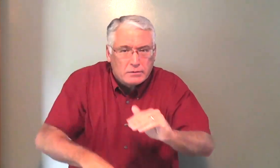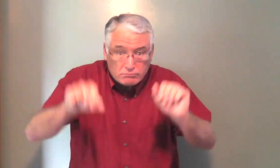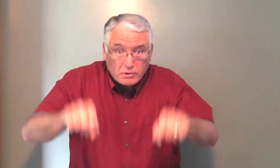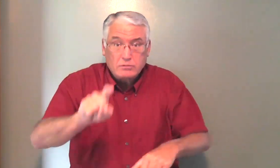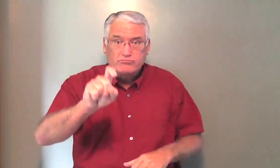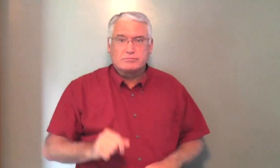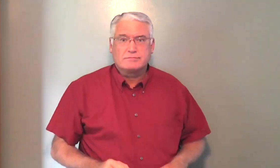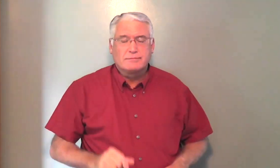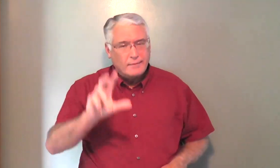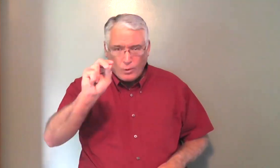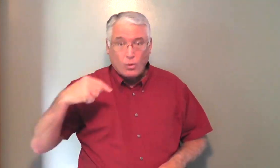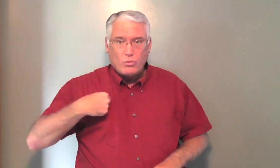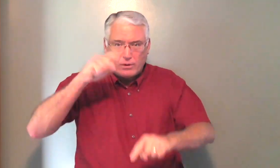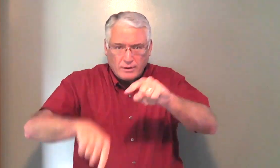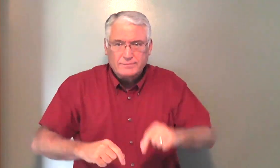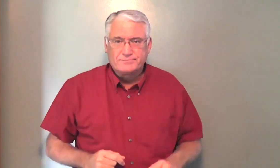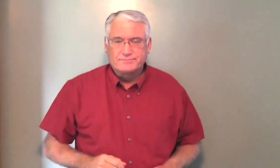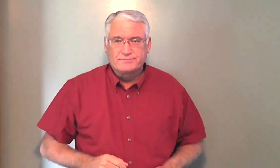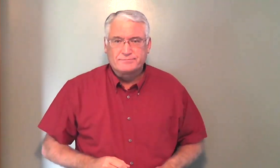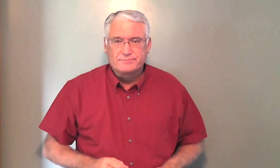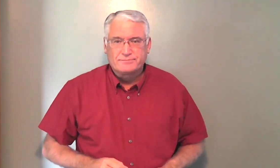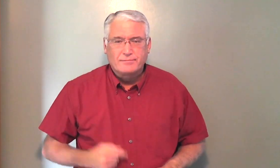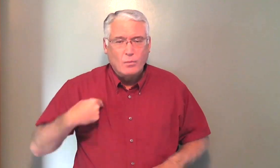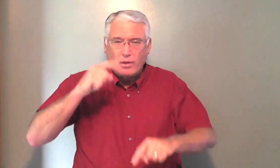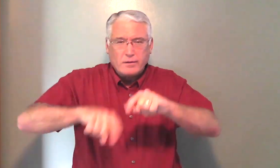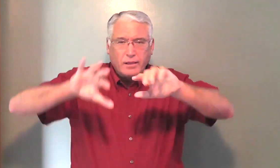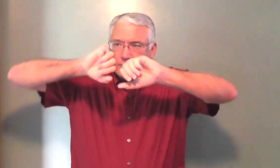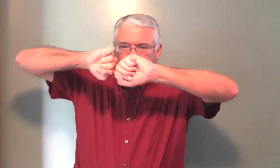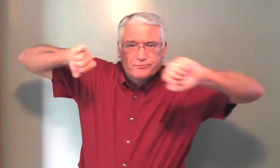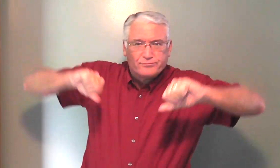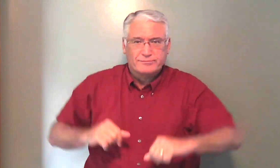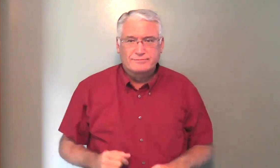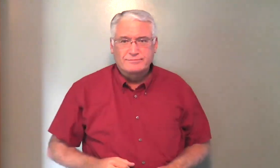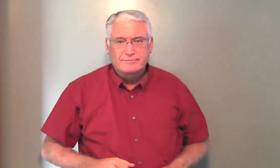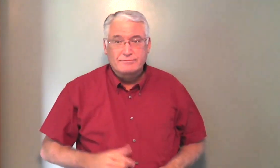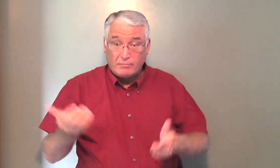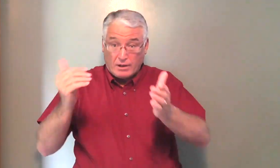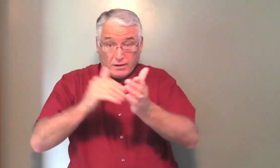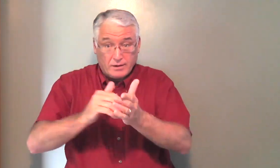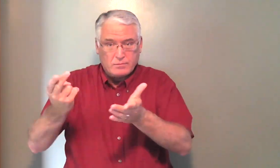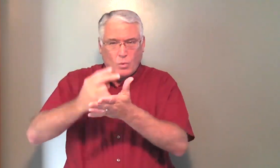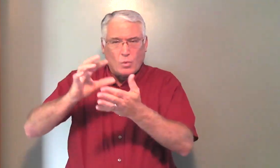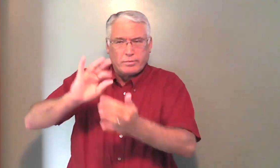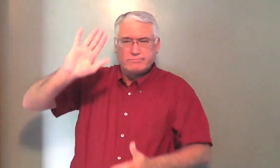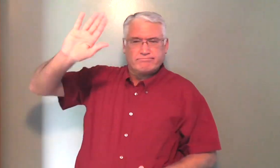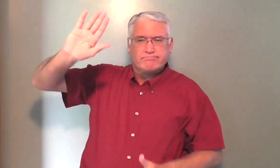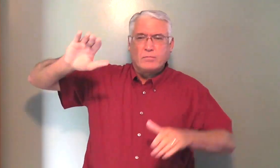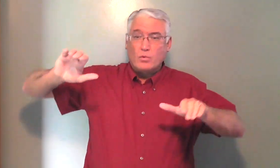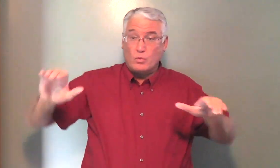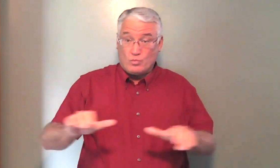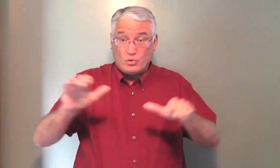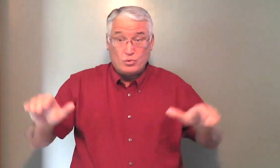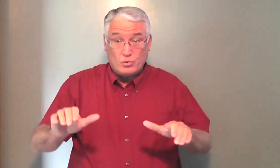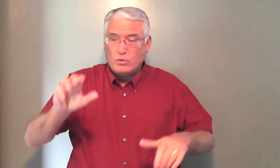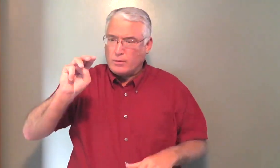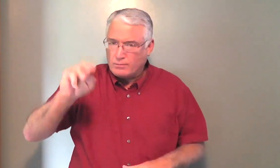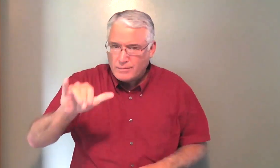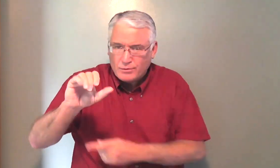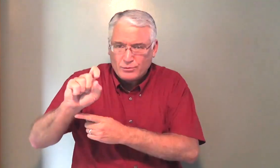deeply into it? No, we can't. We can't pull back the curtain. Again, that's the Holy Spirit's